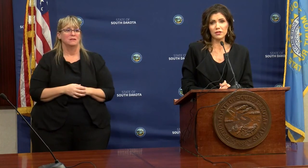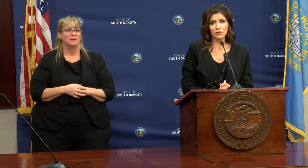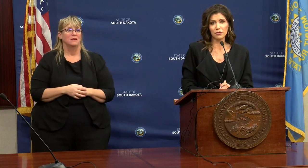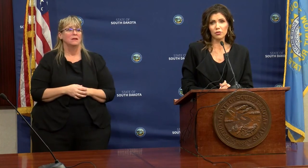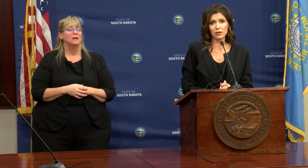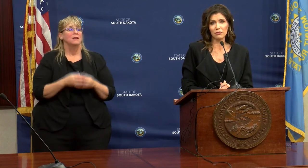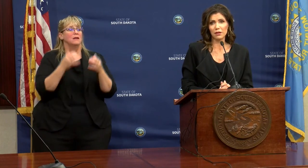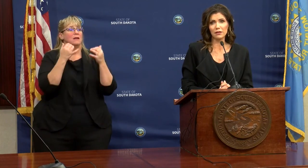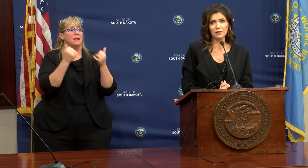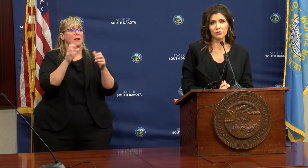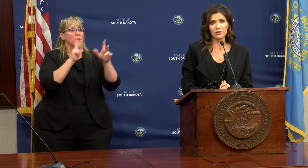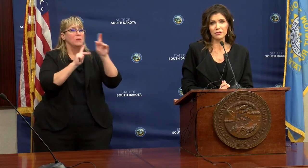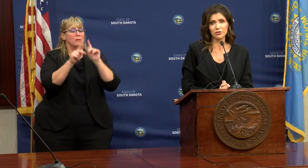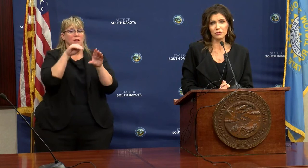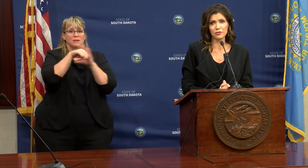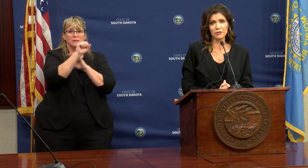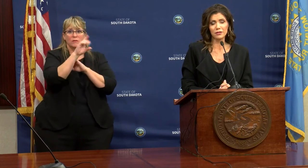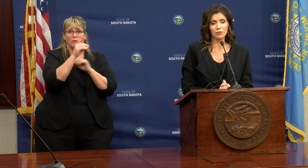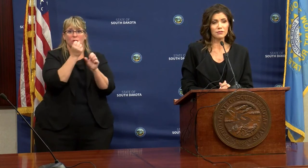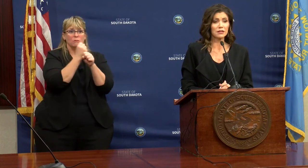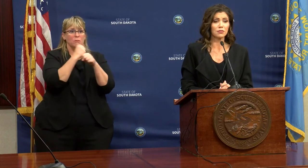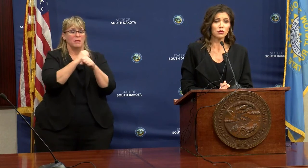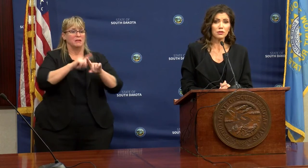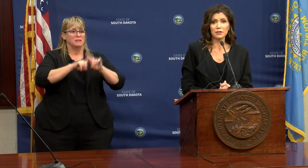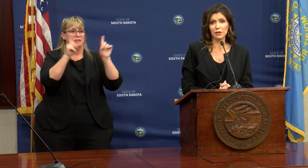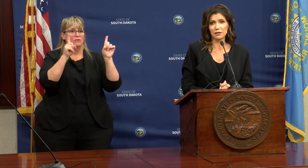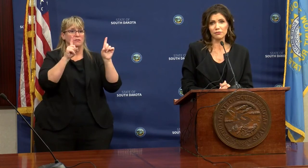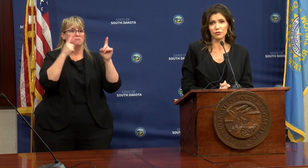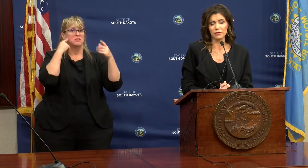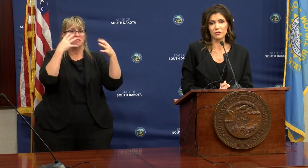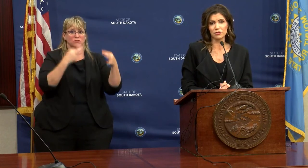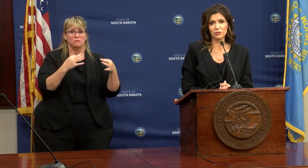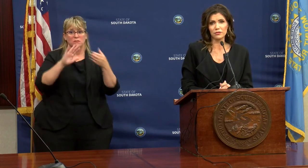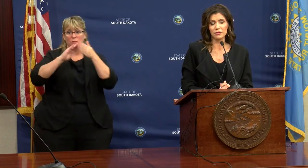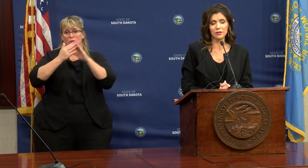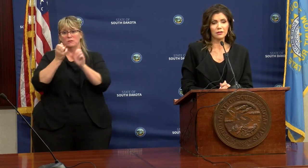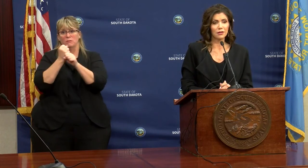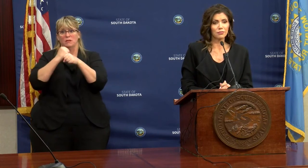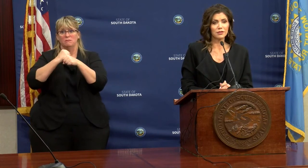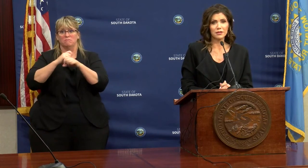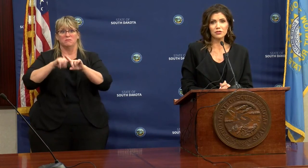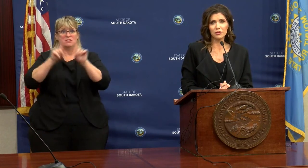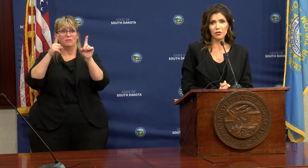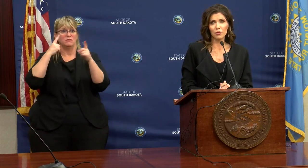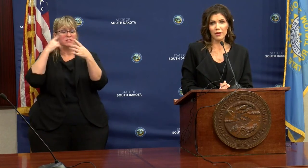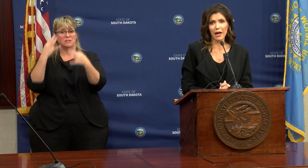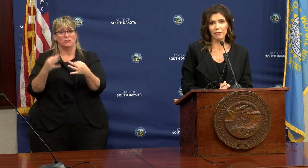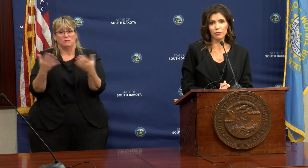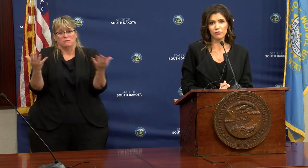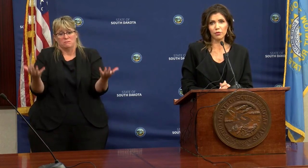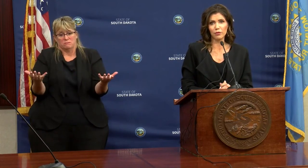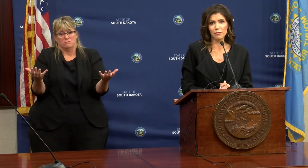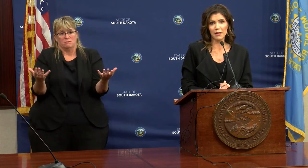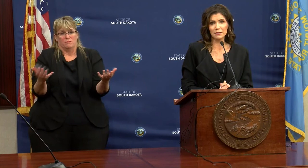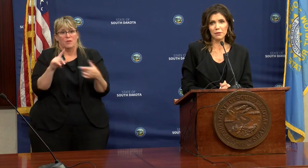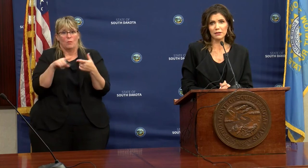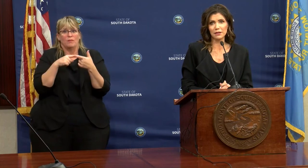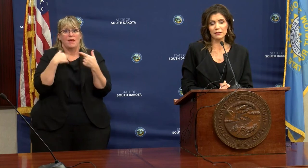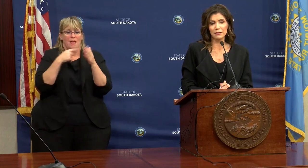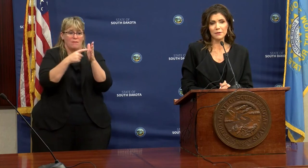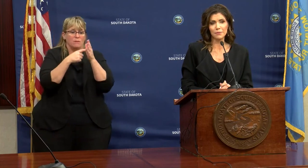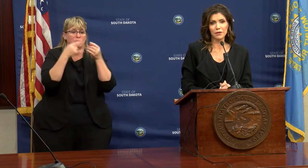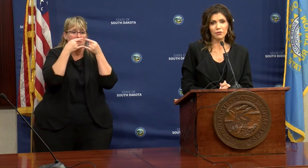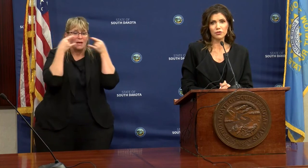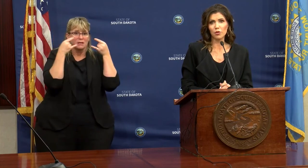folks of South Dakota can make different decisions. We've seen communities make different decisions. Essentially though, when they have put forward a mask